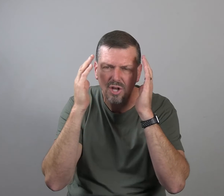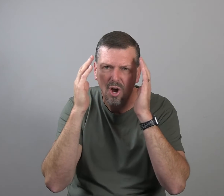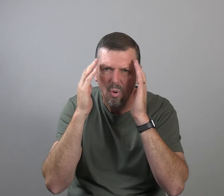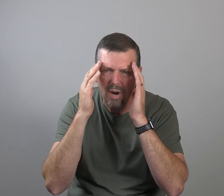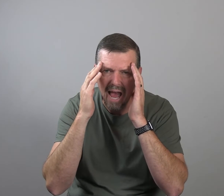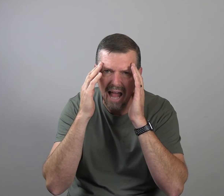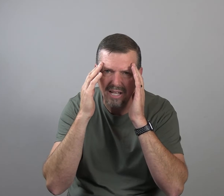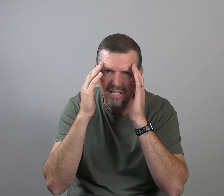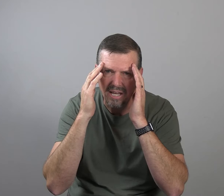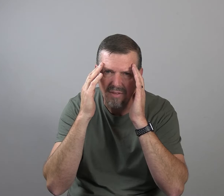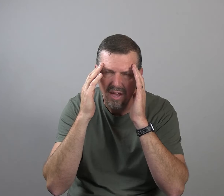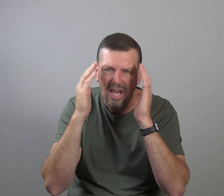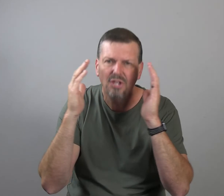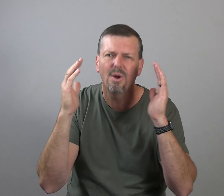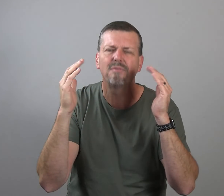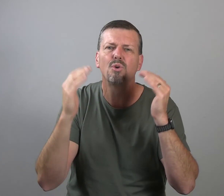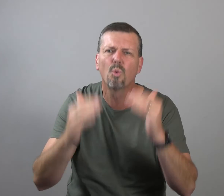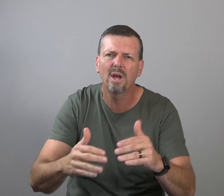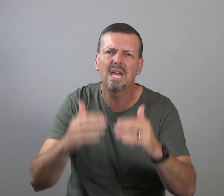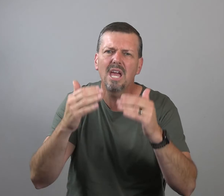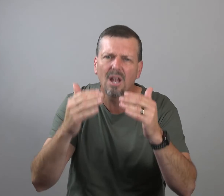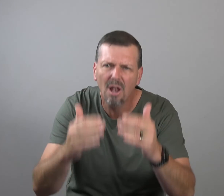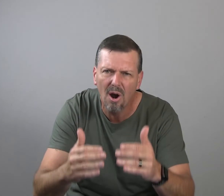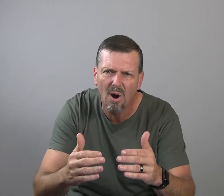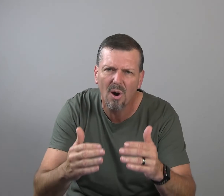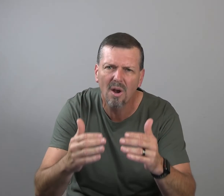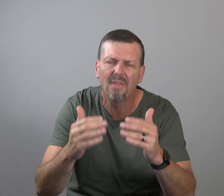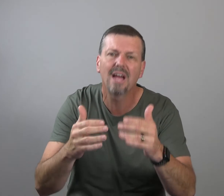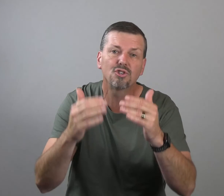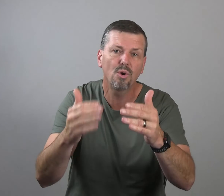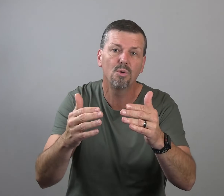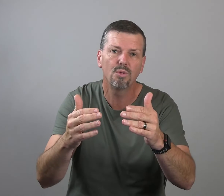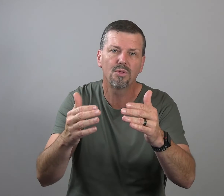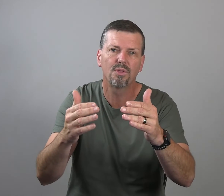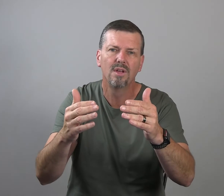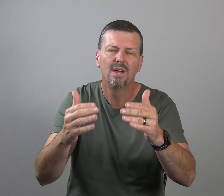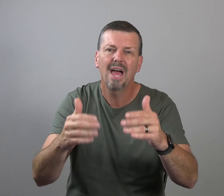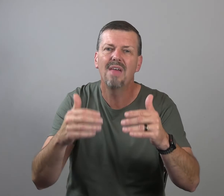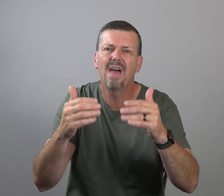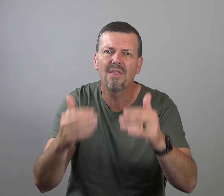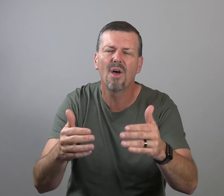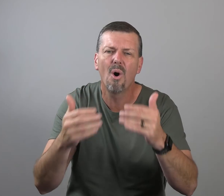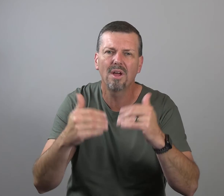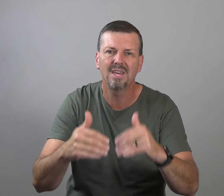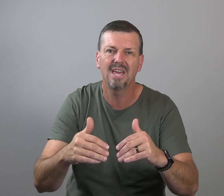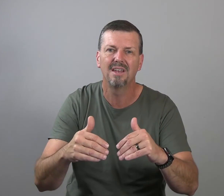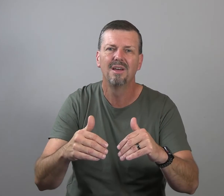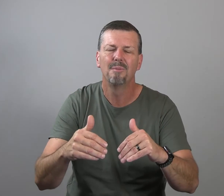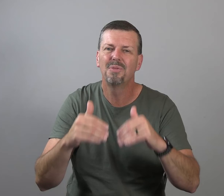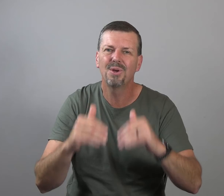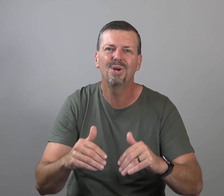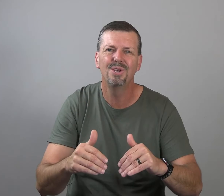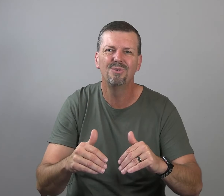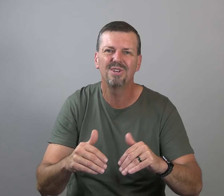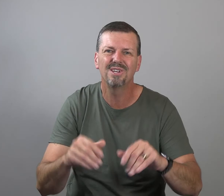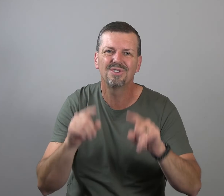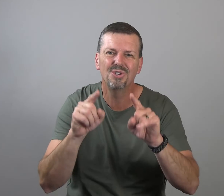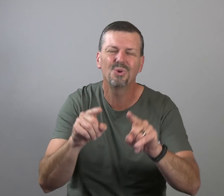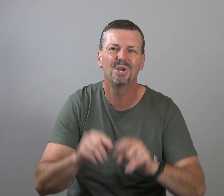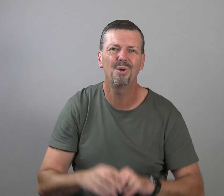reality. And you have to relearn that truth and that thought again. But the good news is you can